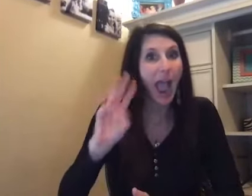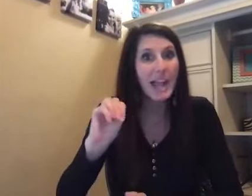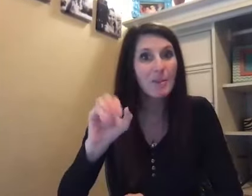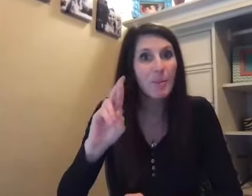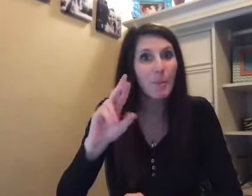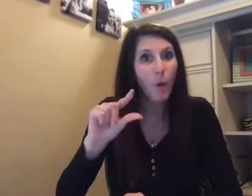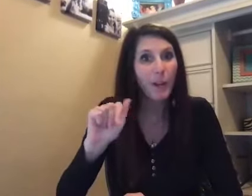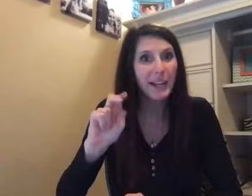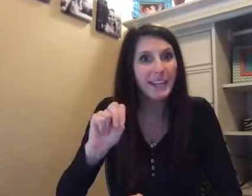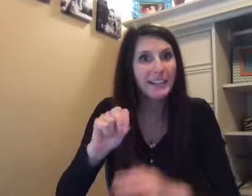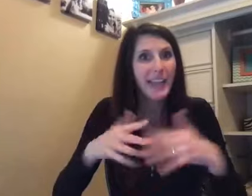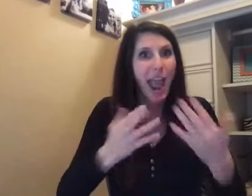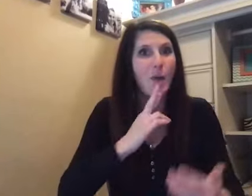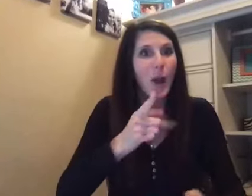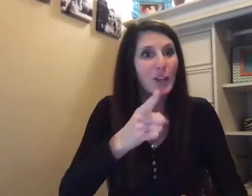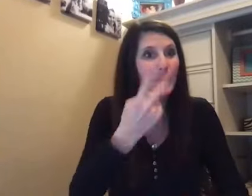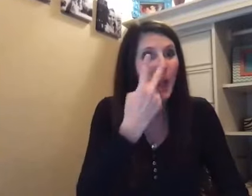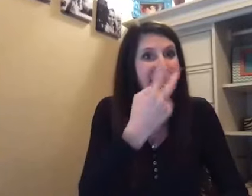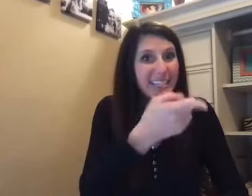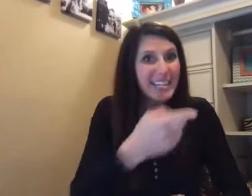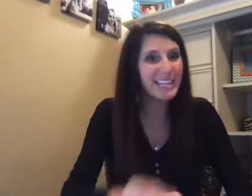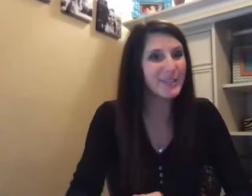Hi Morgan. How are you? I see you.